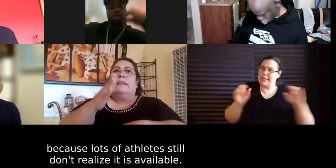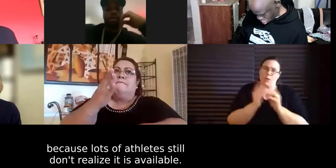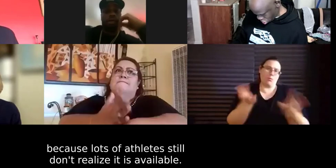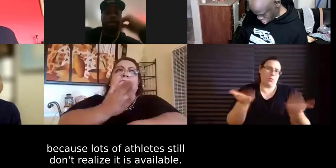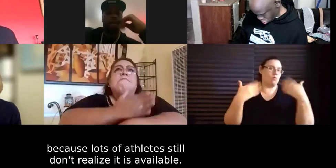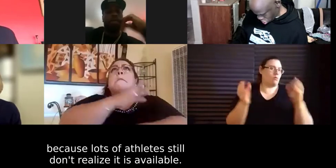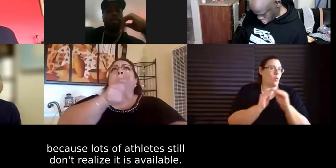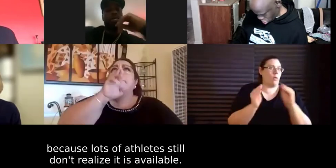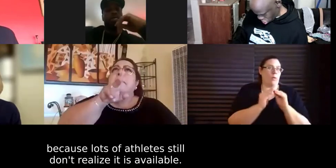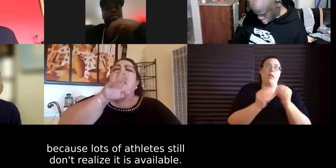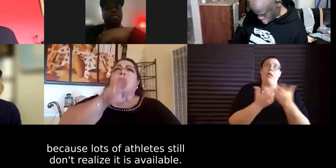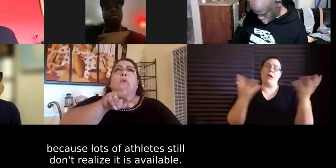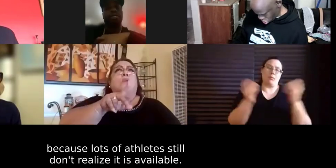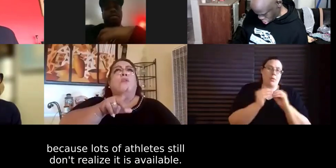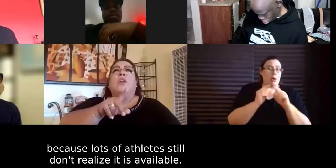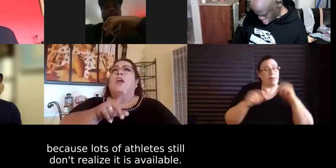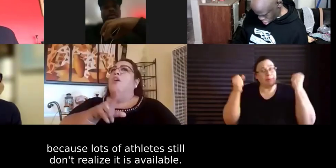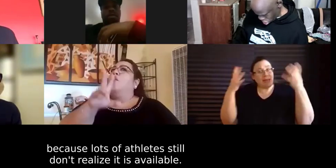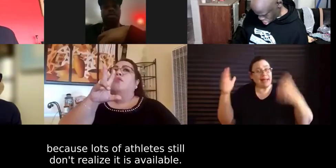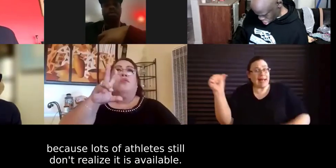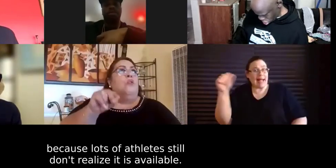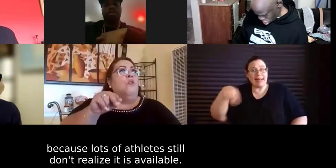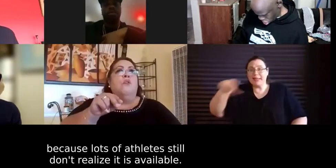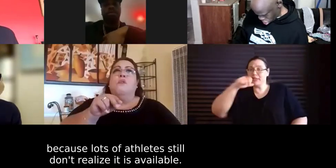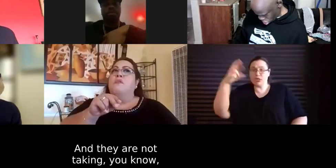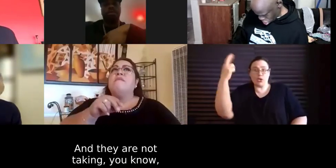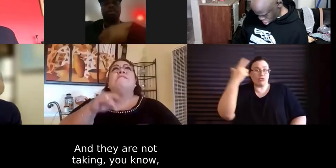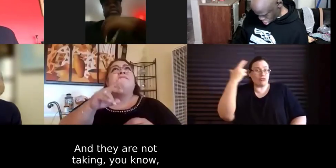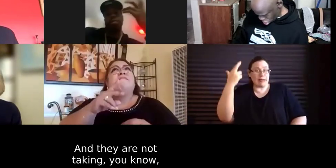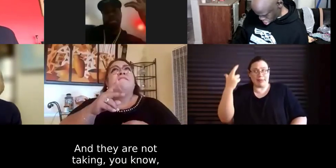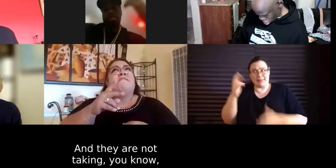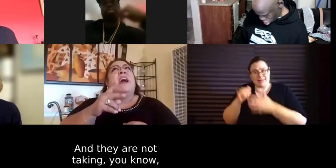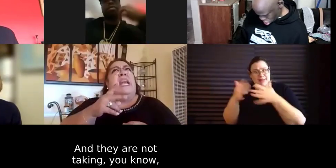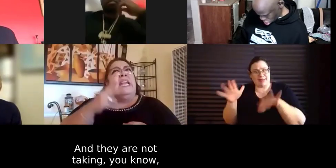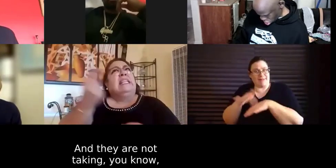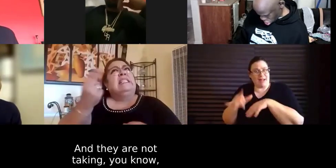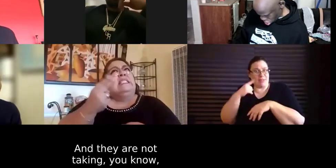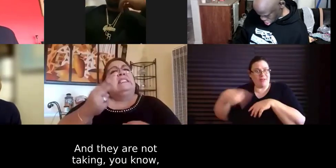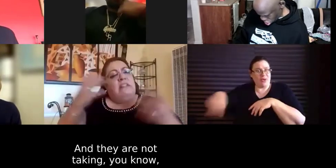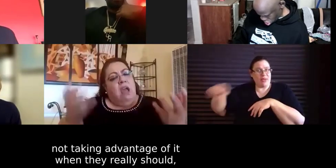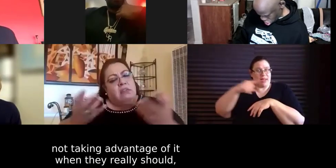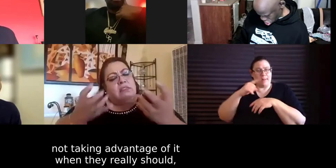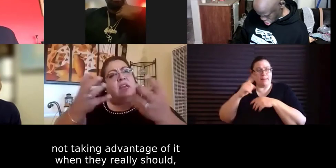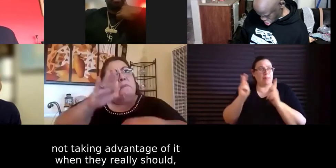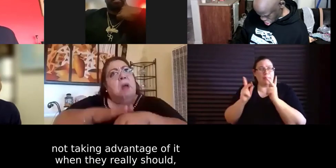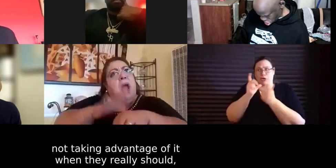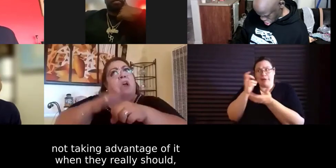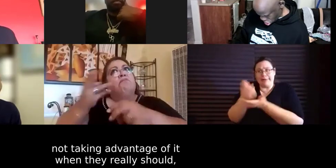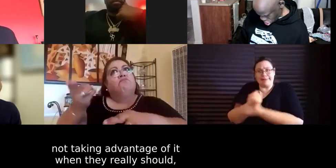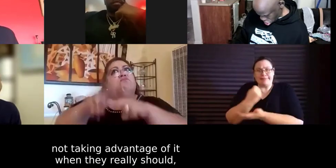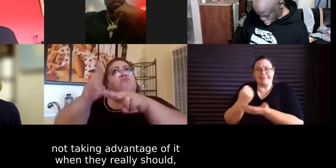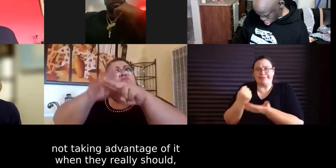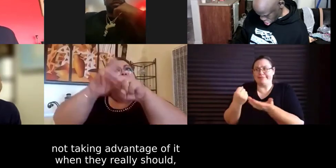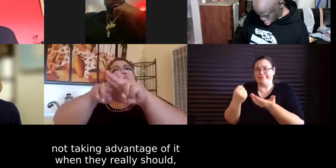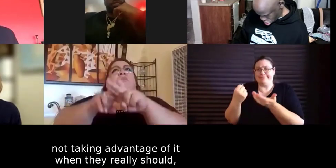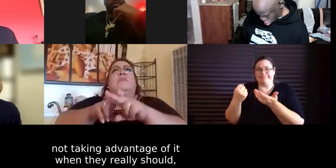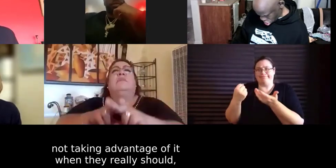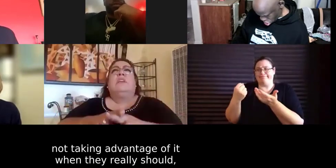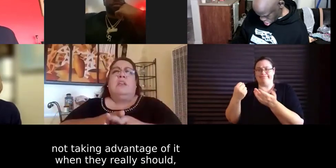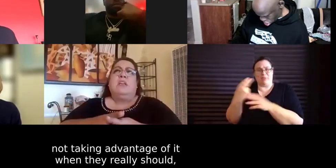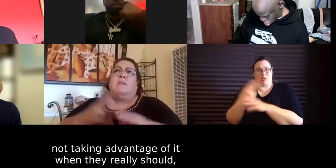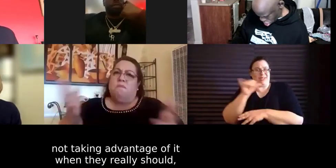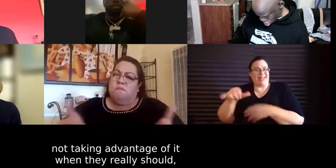lots of athletes still don't realize that it's available um and they're not taking you know they're not taking advantage of it